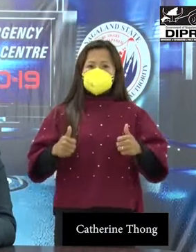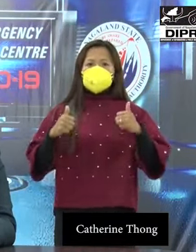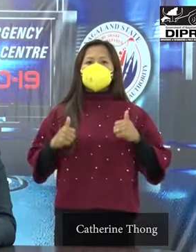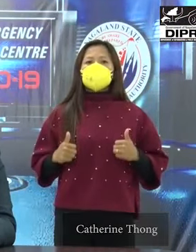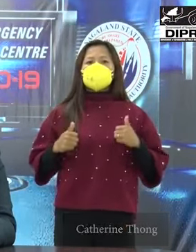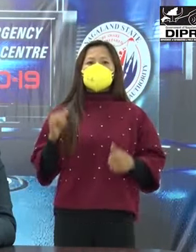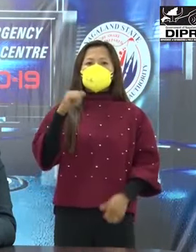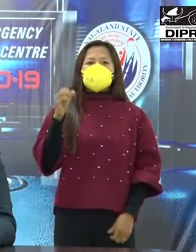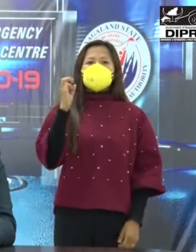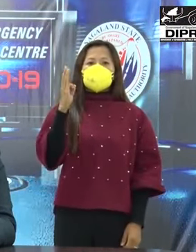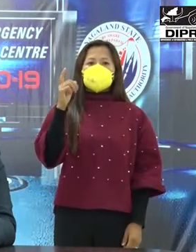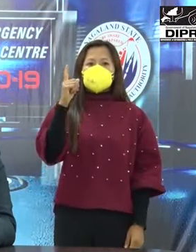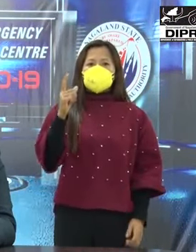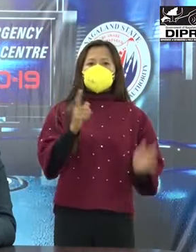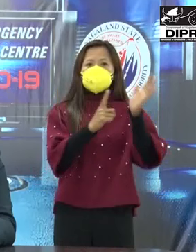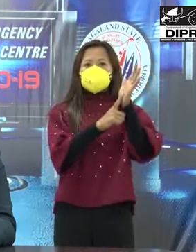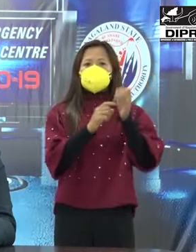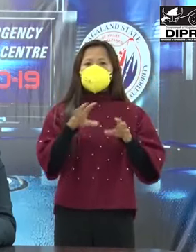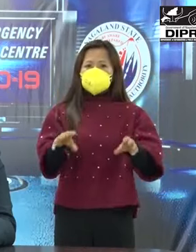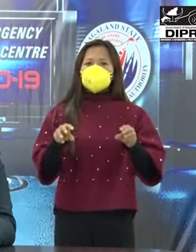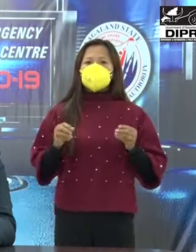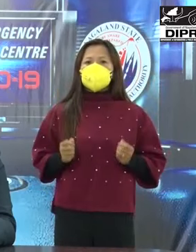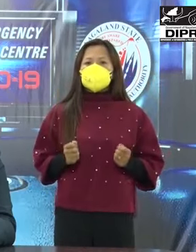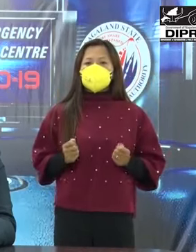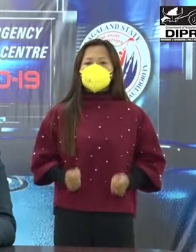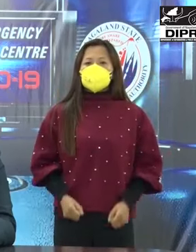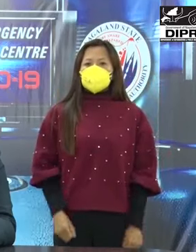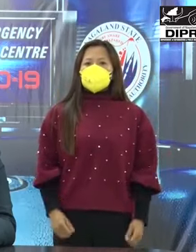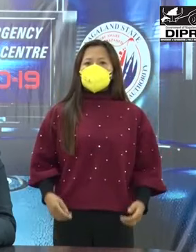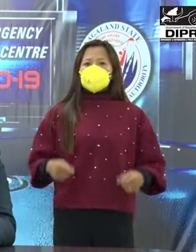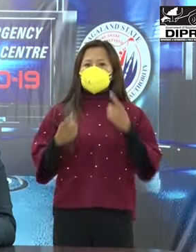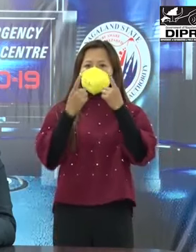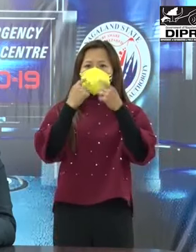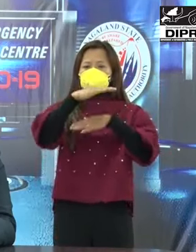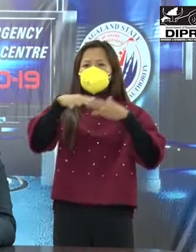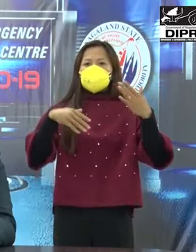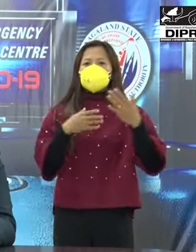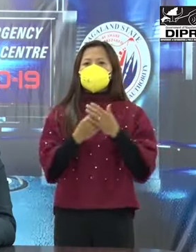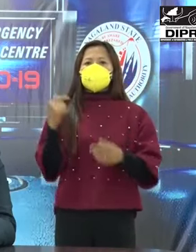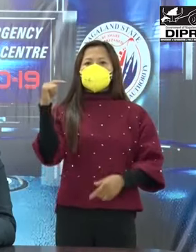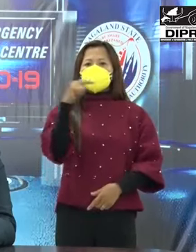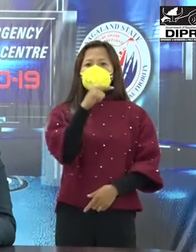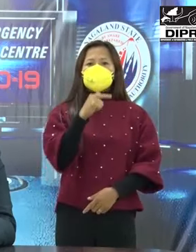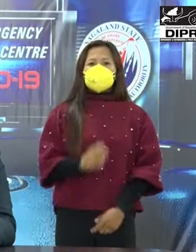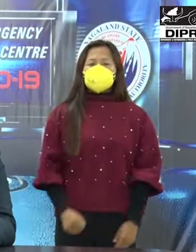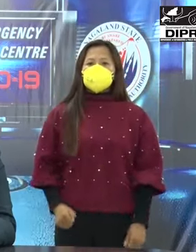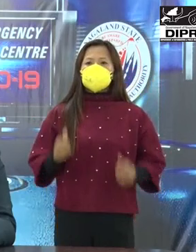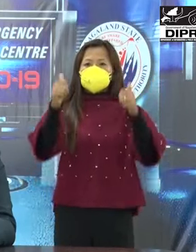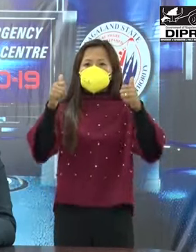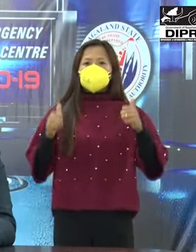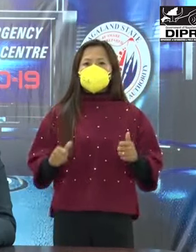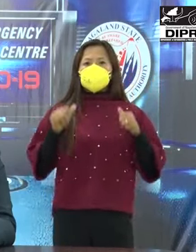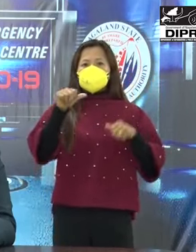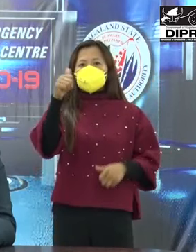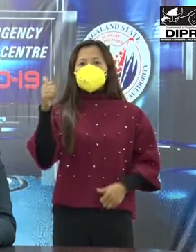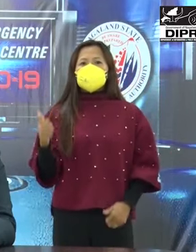results of 631 samples have been received and all have been tested as negative. The results